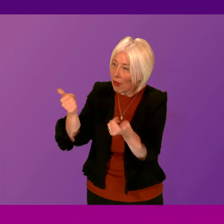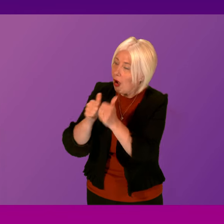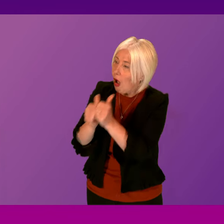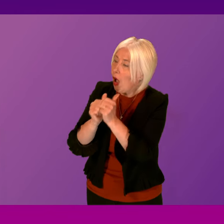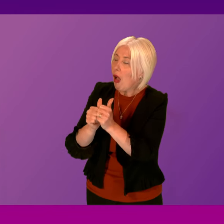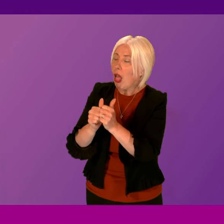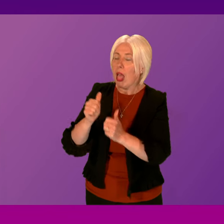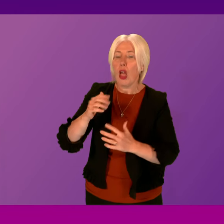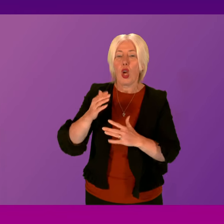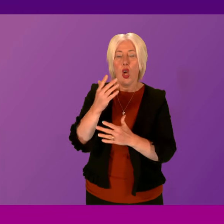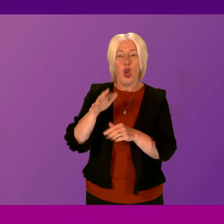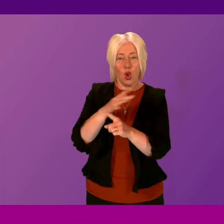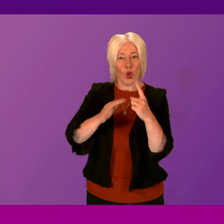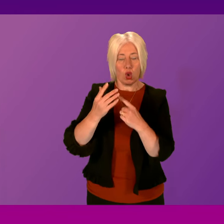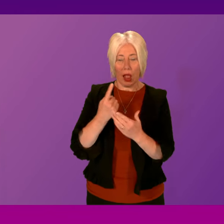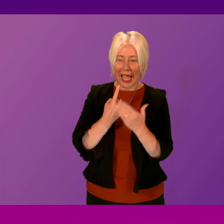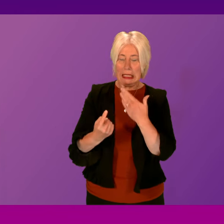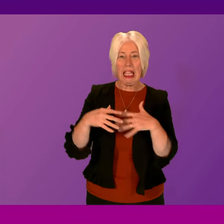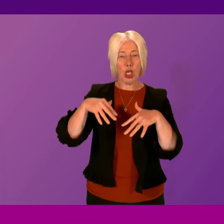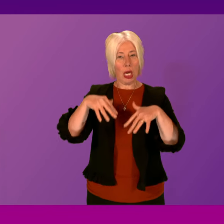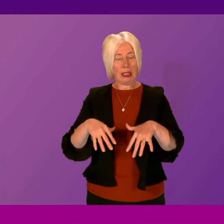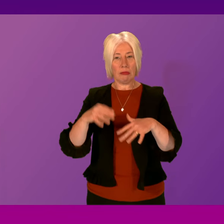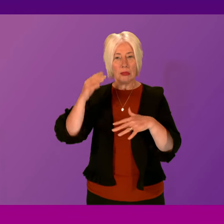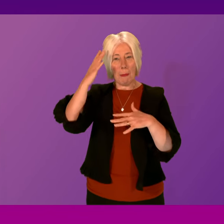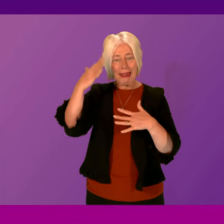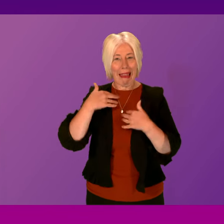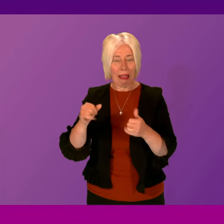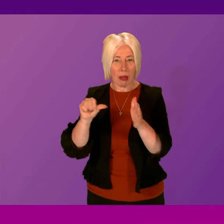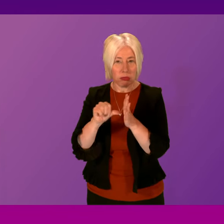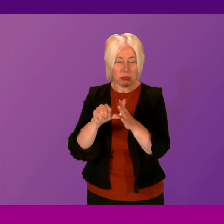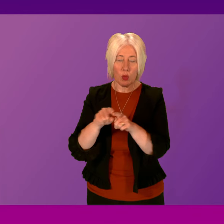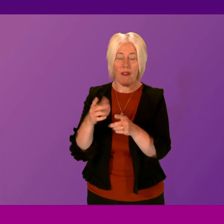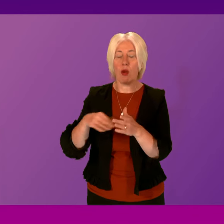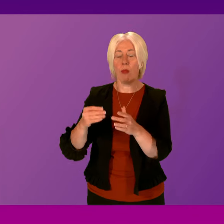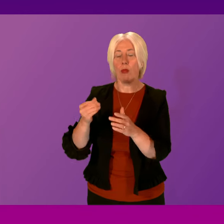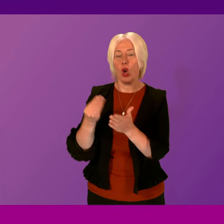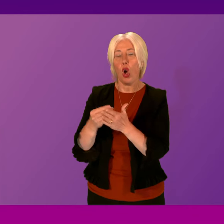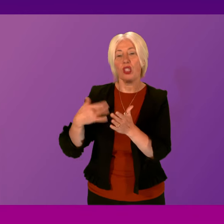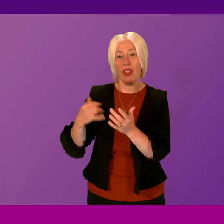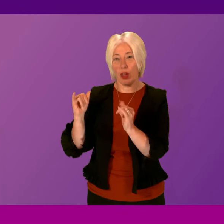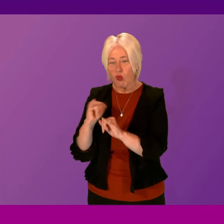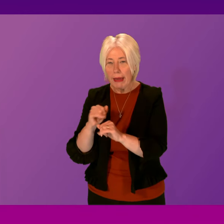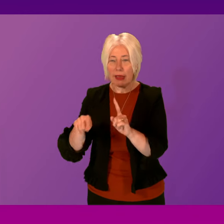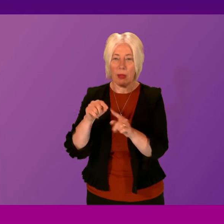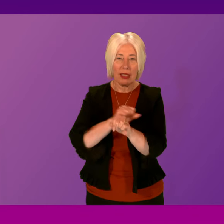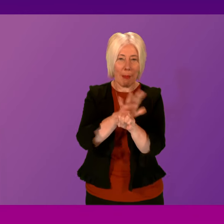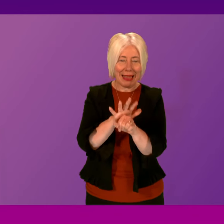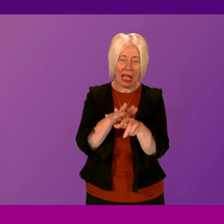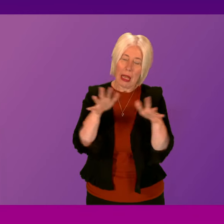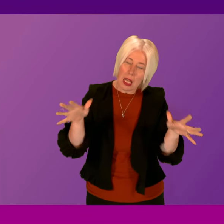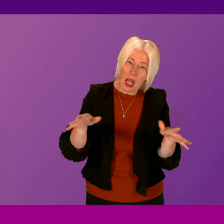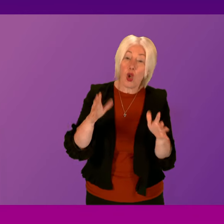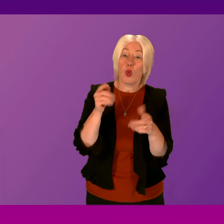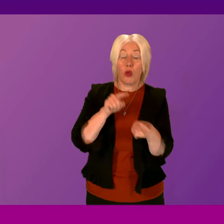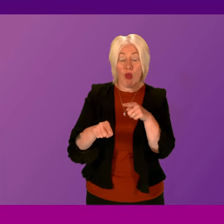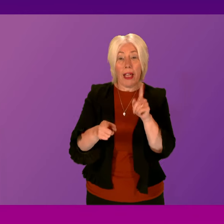inequalities have been made worse by the pandemic and indeed by the cost of living crisis. And this government continues to respond to these